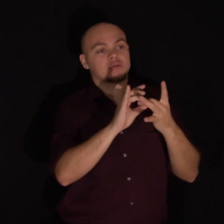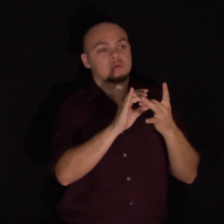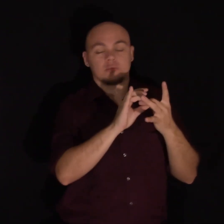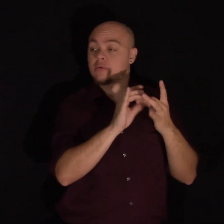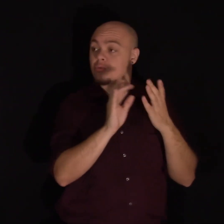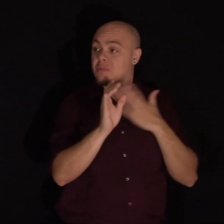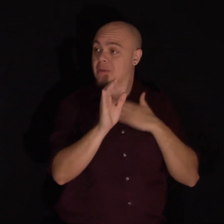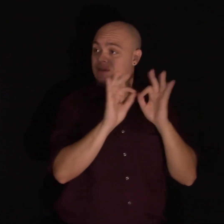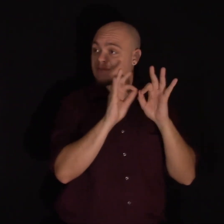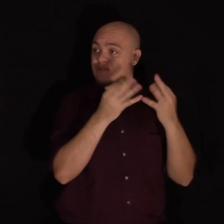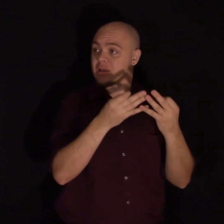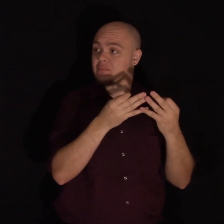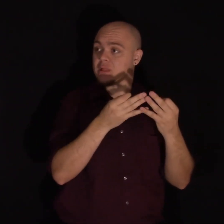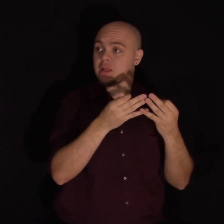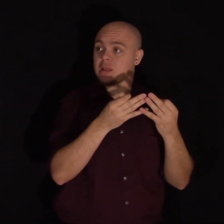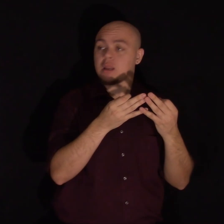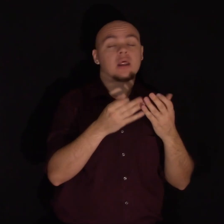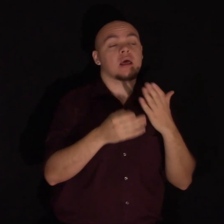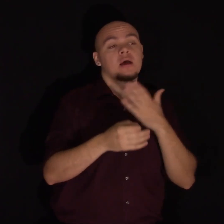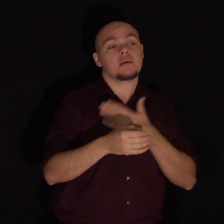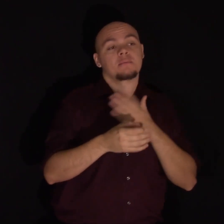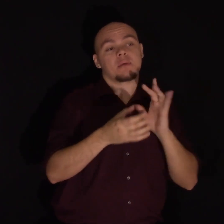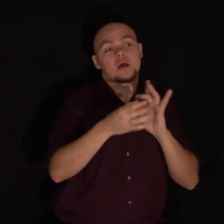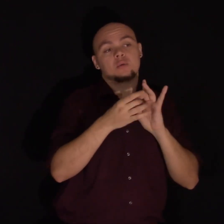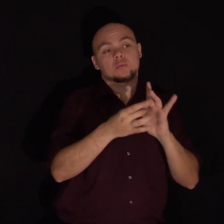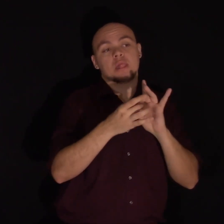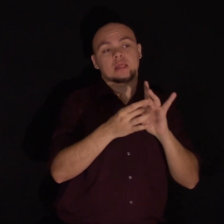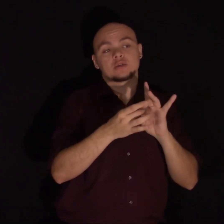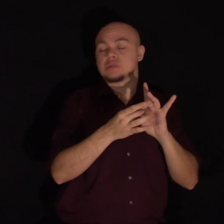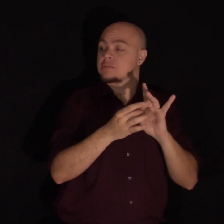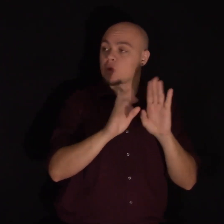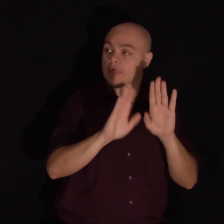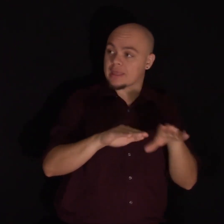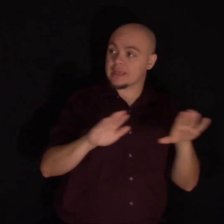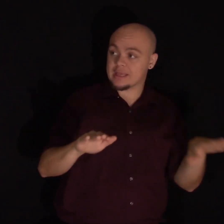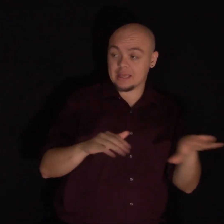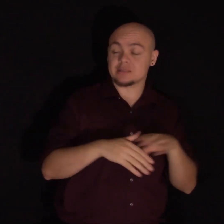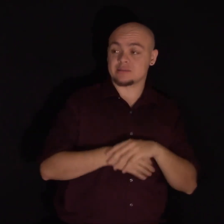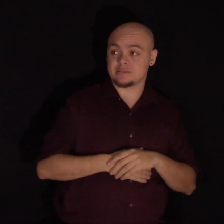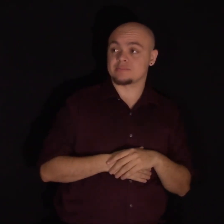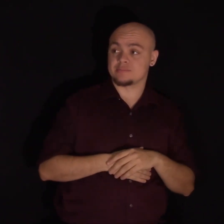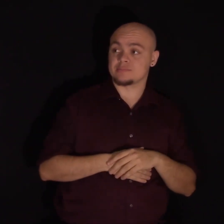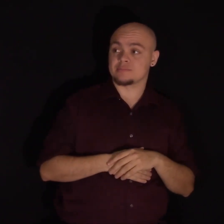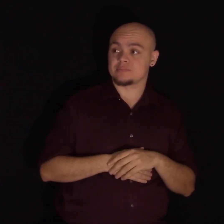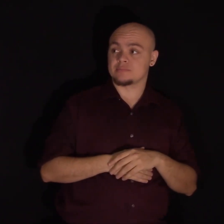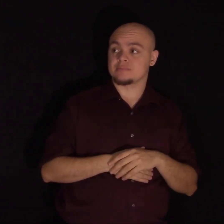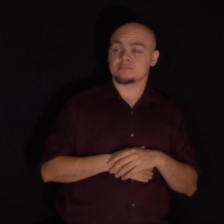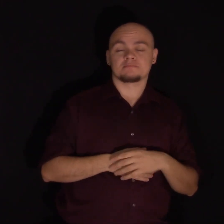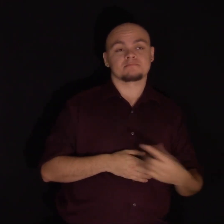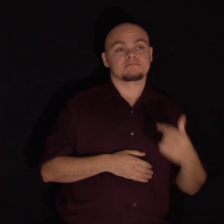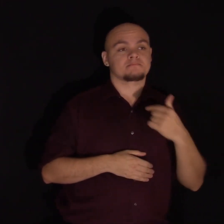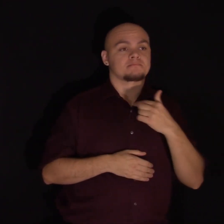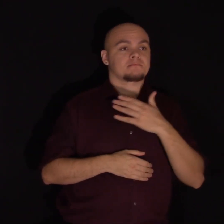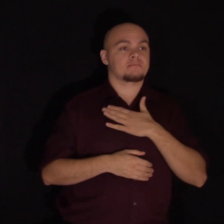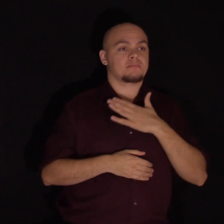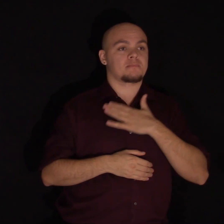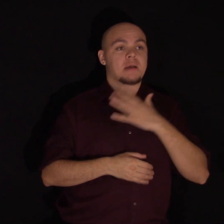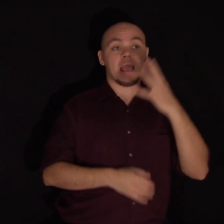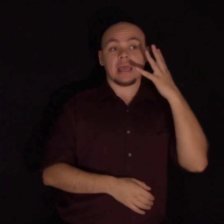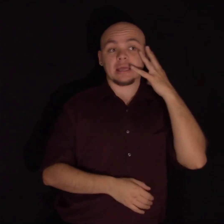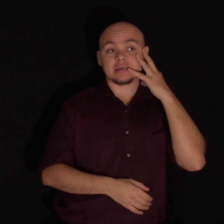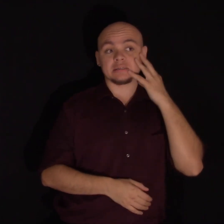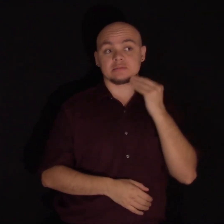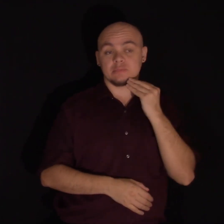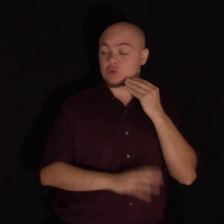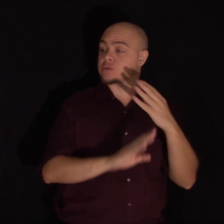family, and into my relationship with kids at school, and I experienced great